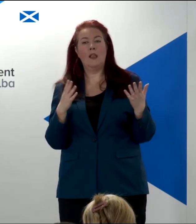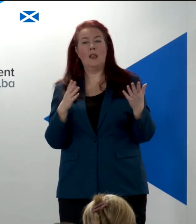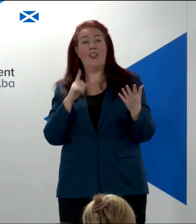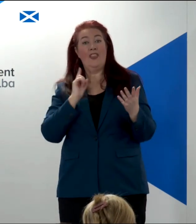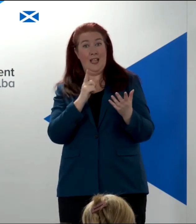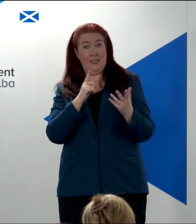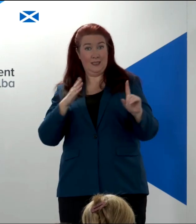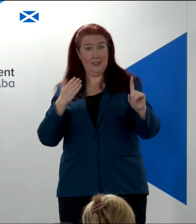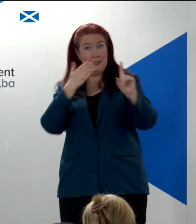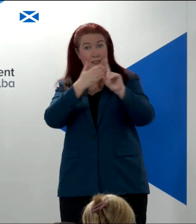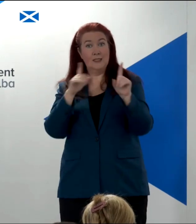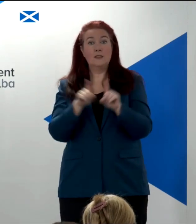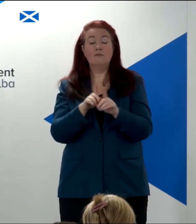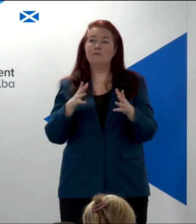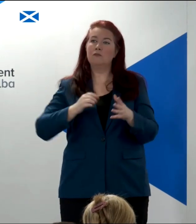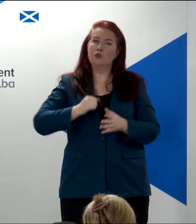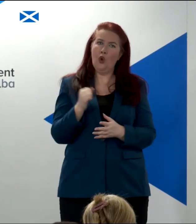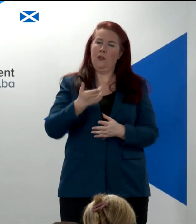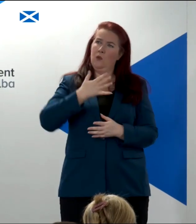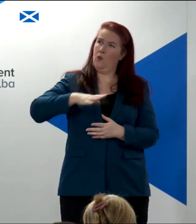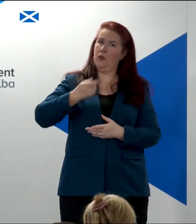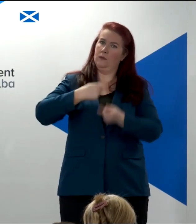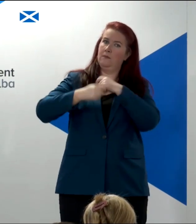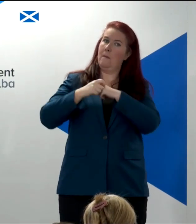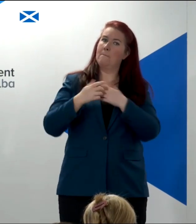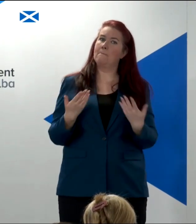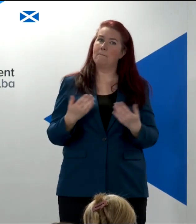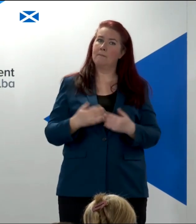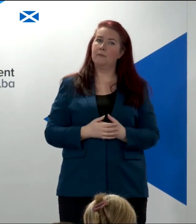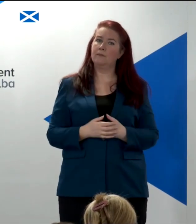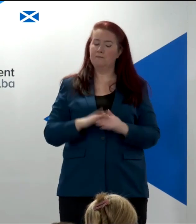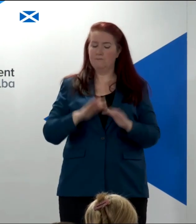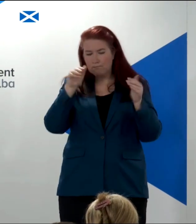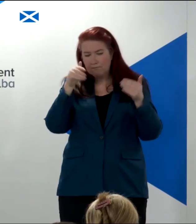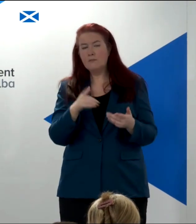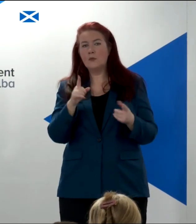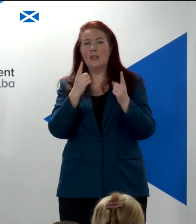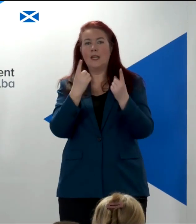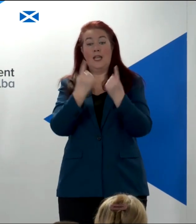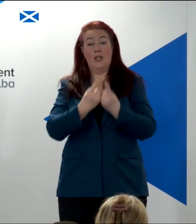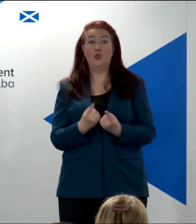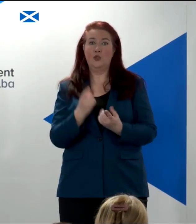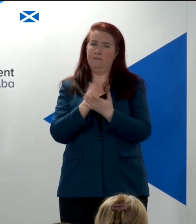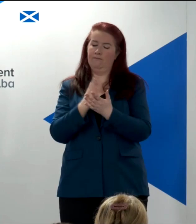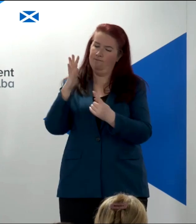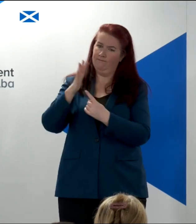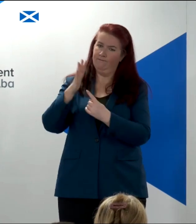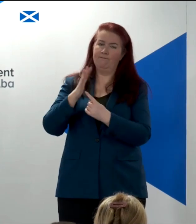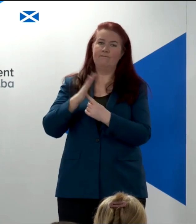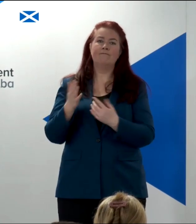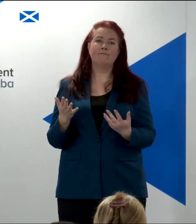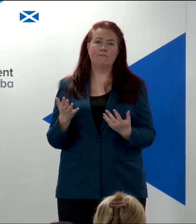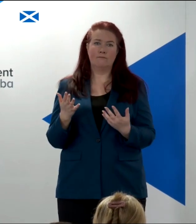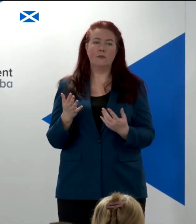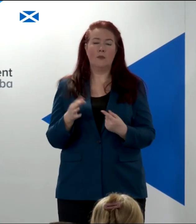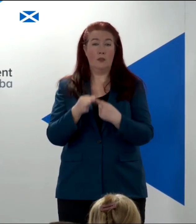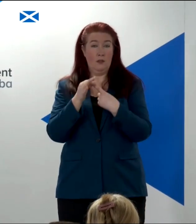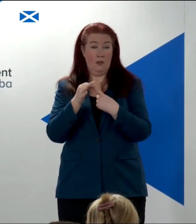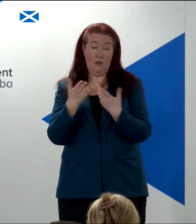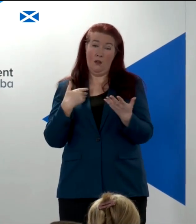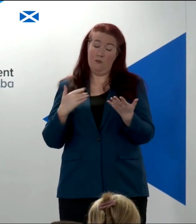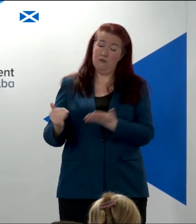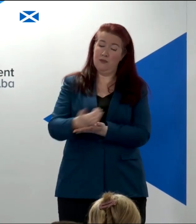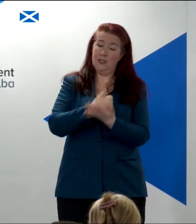Scotland that we want to be. It's about the issues that matter the most, not least protecting